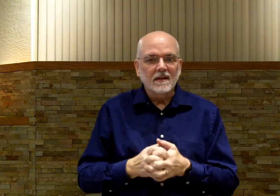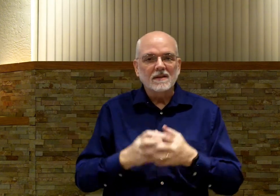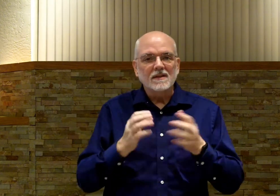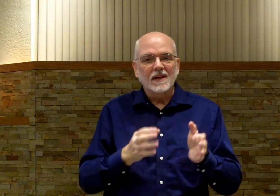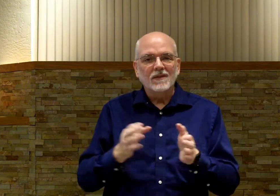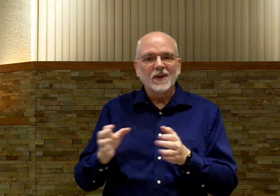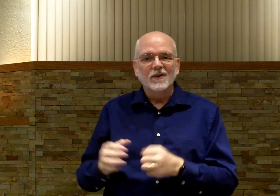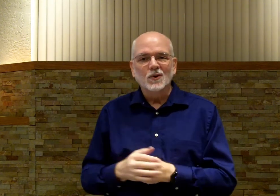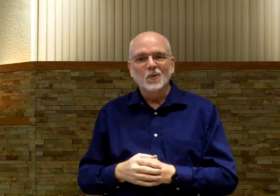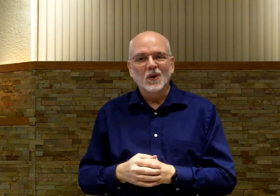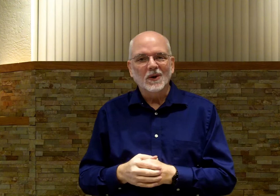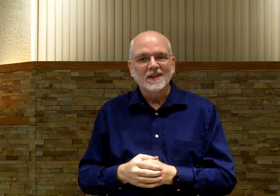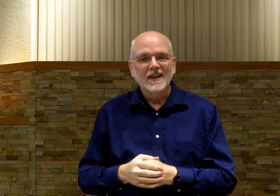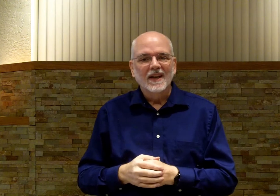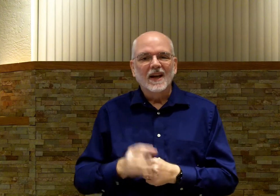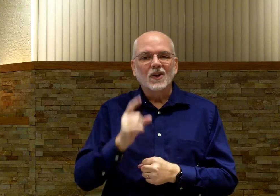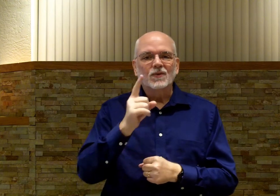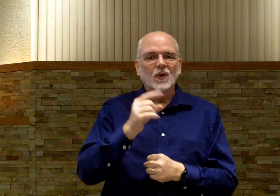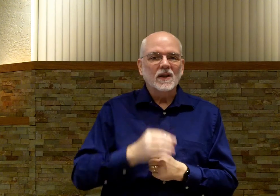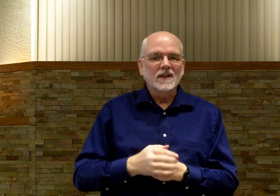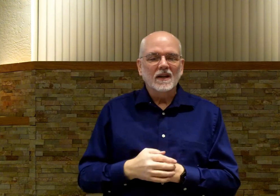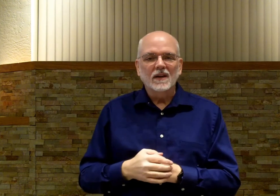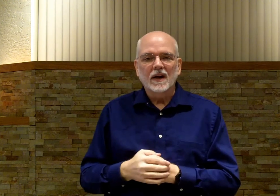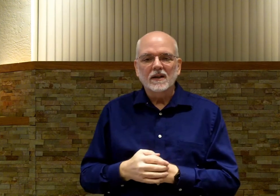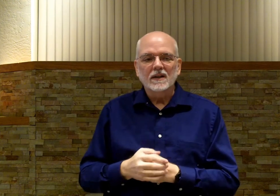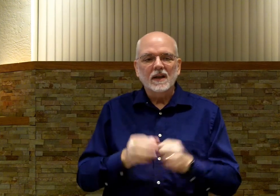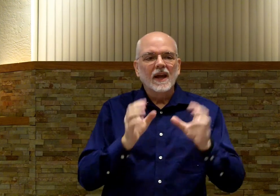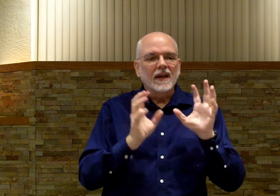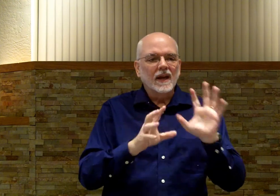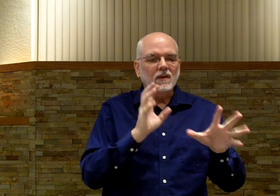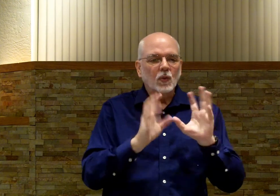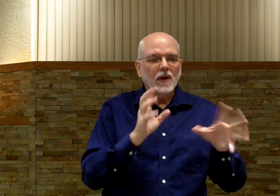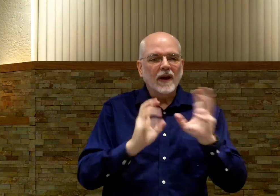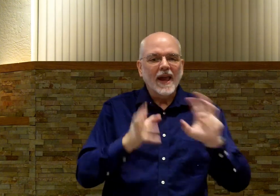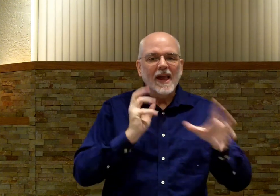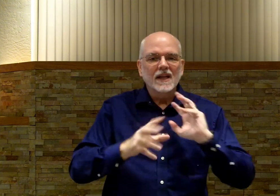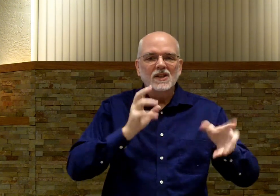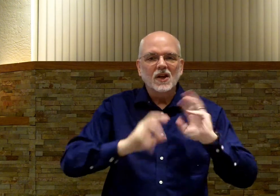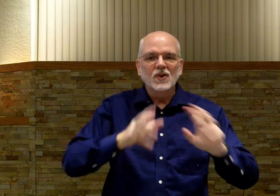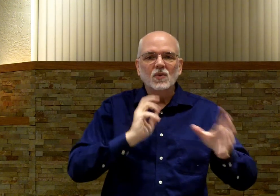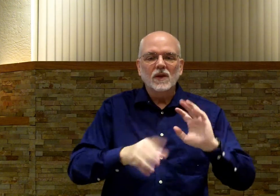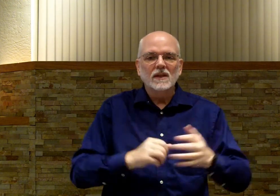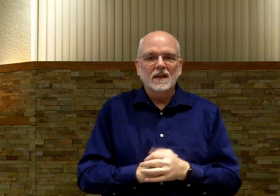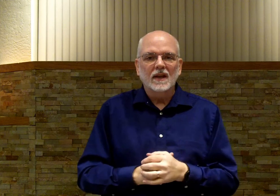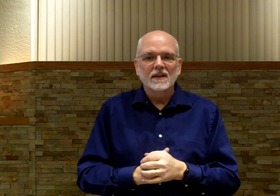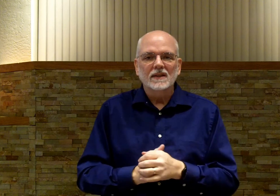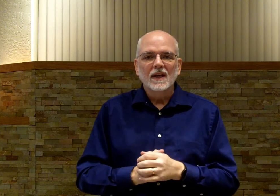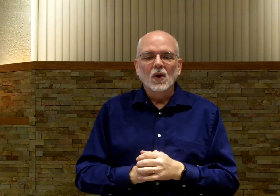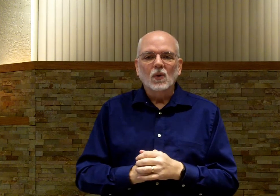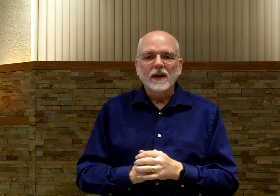instead of individual words. Look forward to seeing you there at LTC. Get to where your hands can do these things without